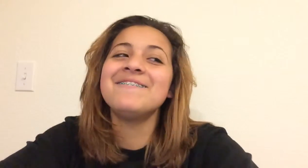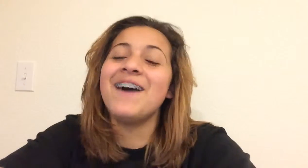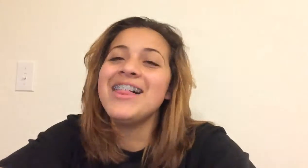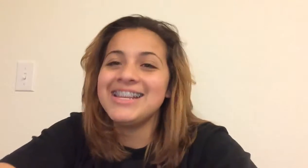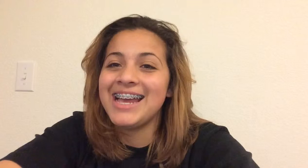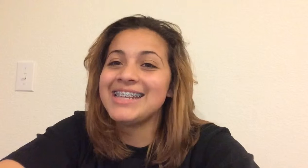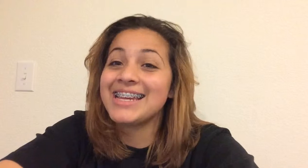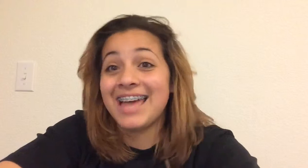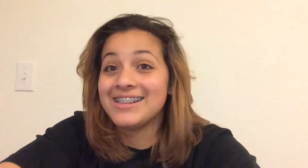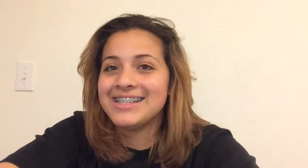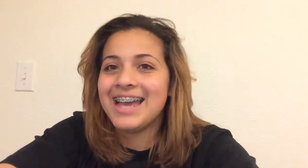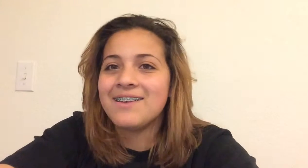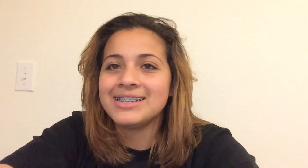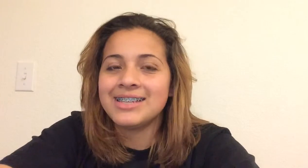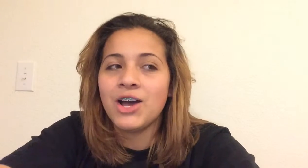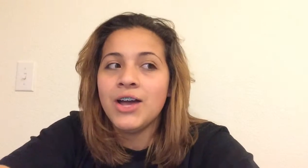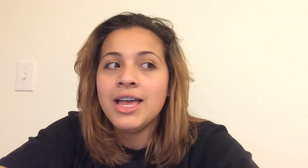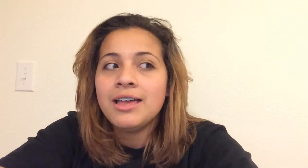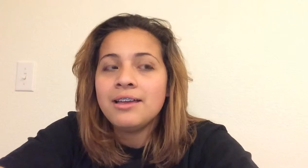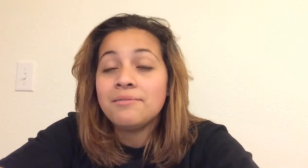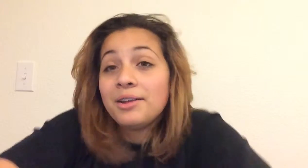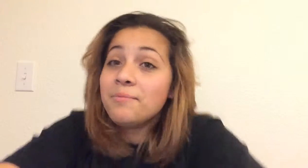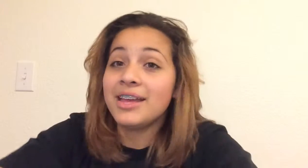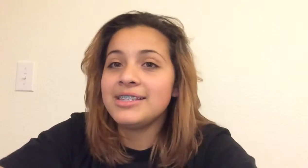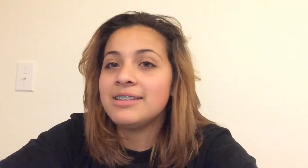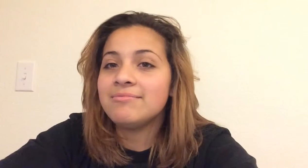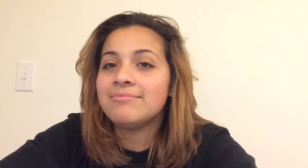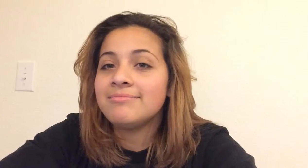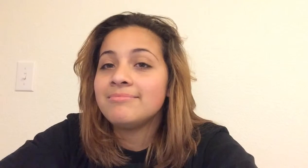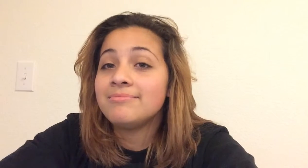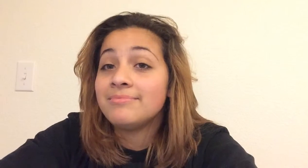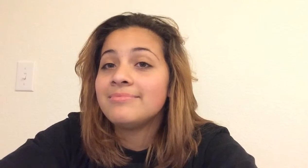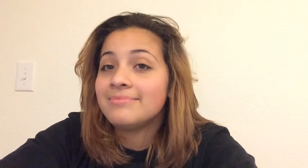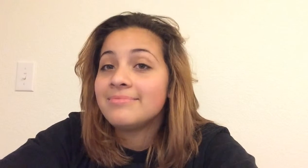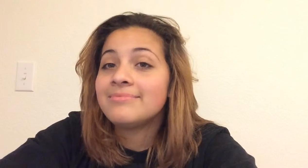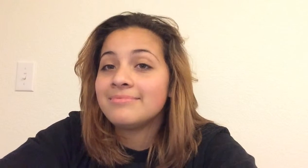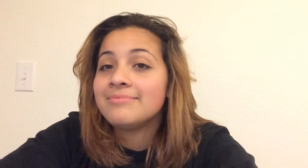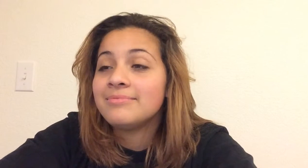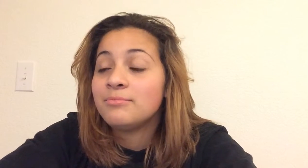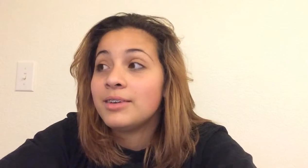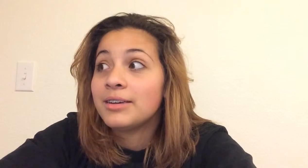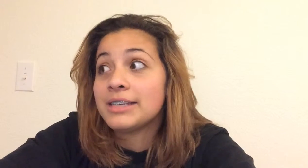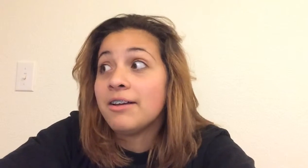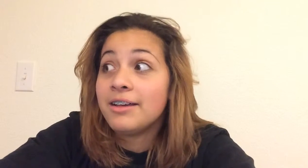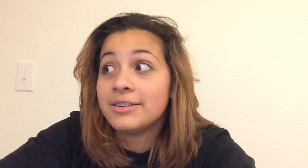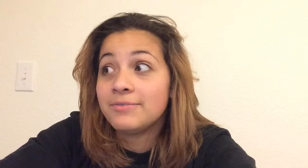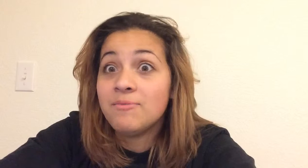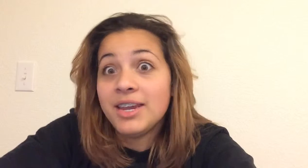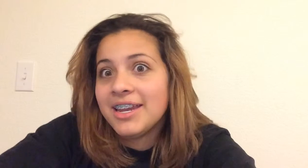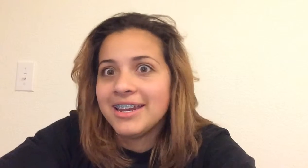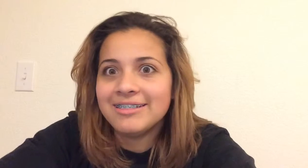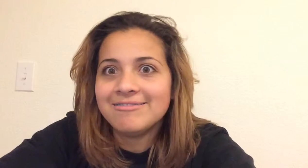apologize like a thousand times So, I hope you liked it Cause I was Fun making it